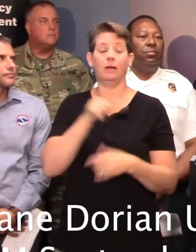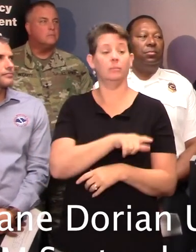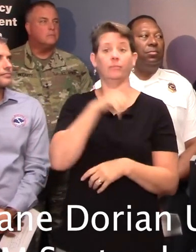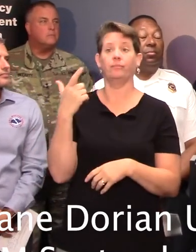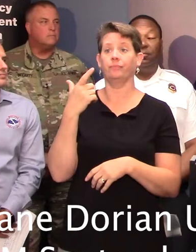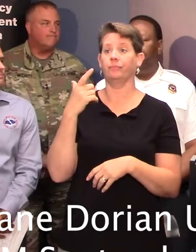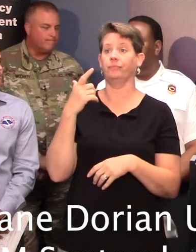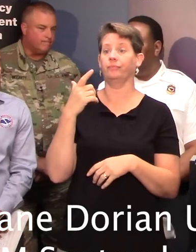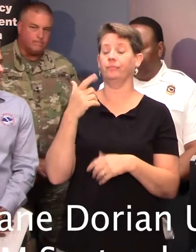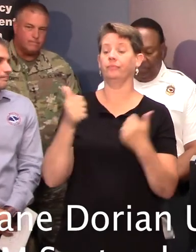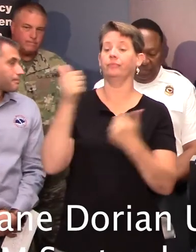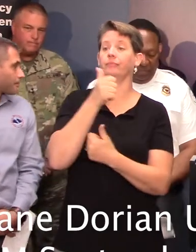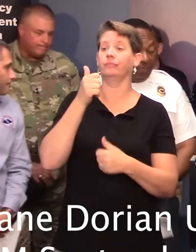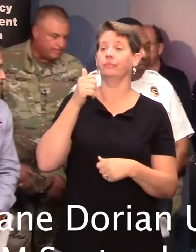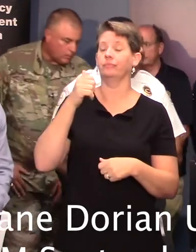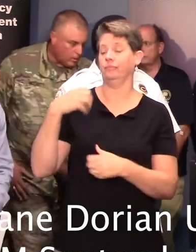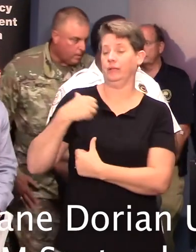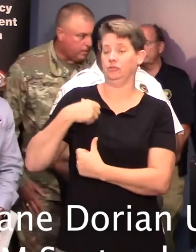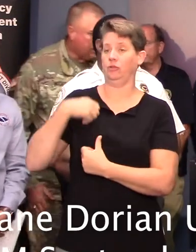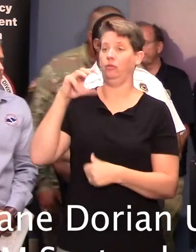Adjutant General, General McCauley.